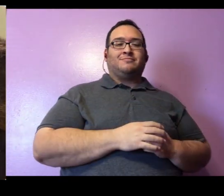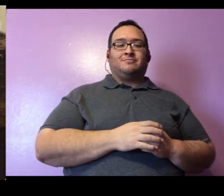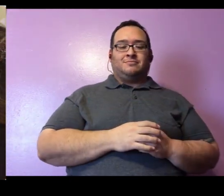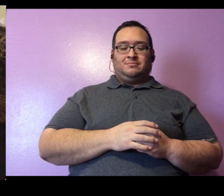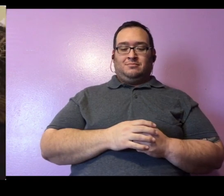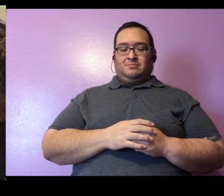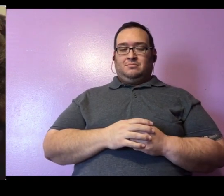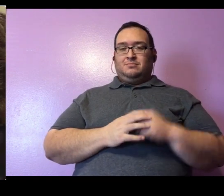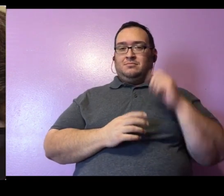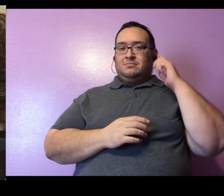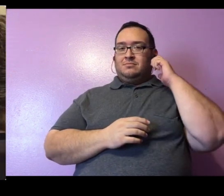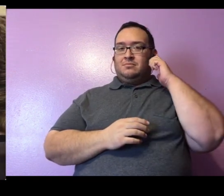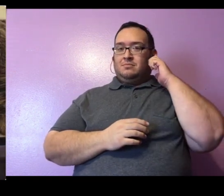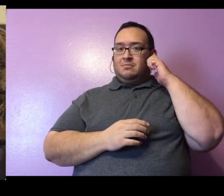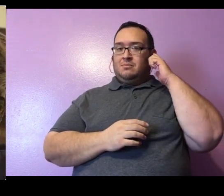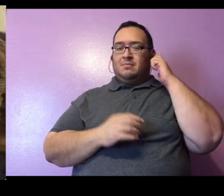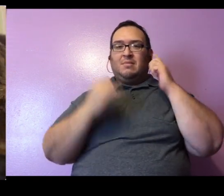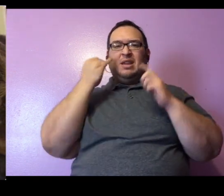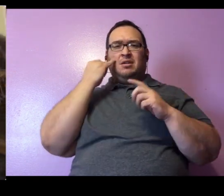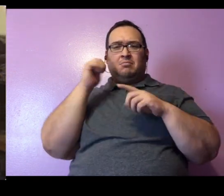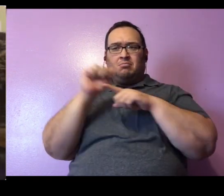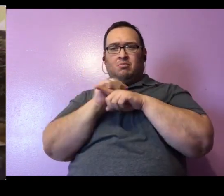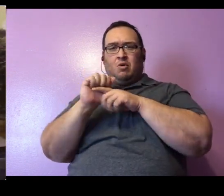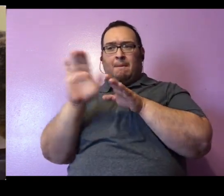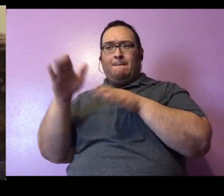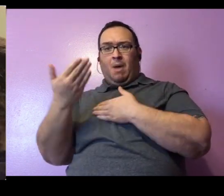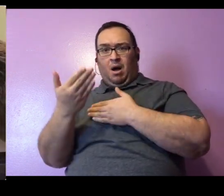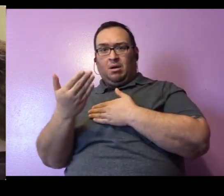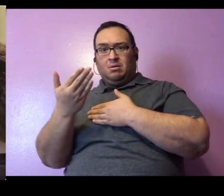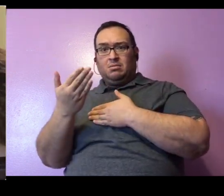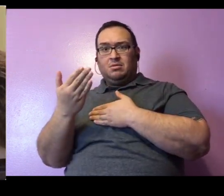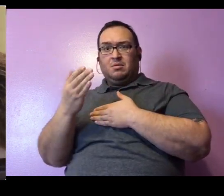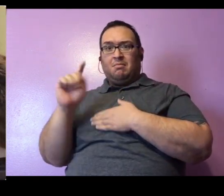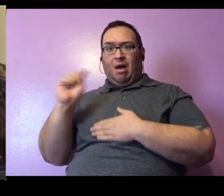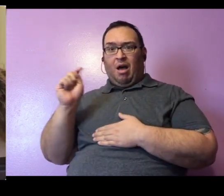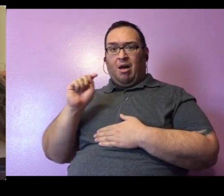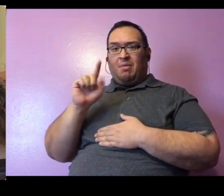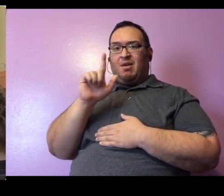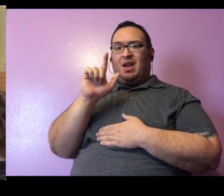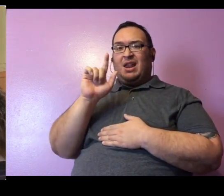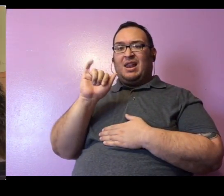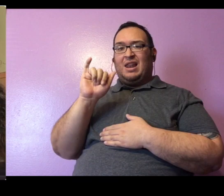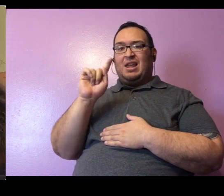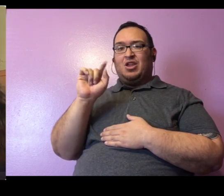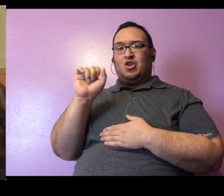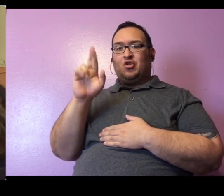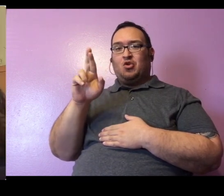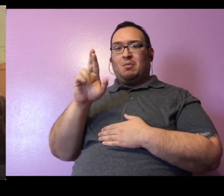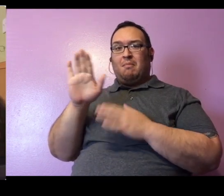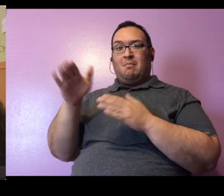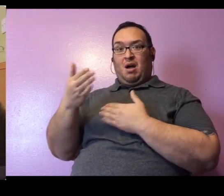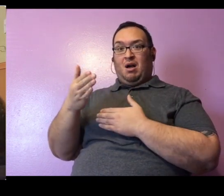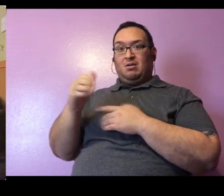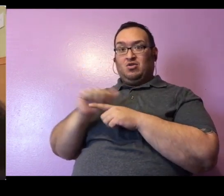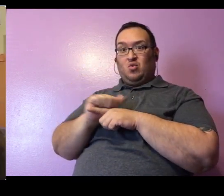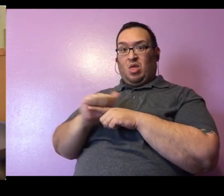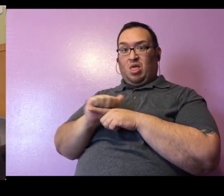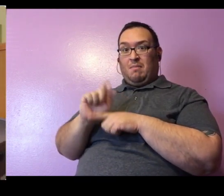Now, Cara asked, is she litter box trained? That was a perfectly different question since I just mentioned the mutant like cats. Actually,